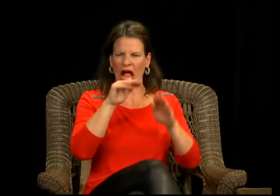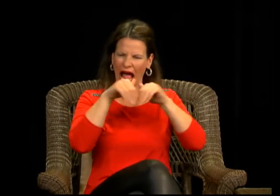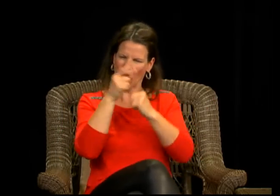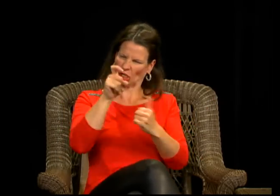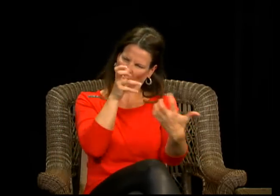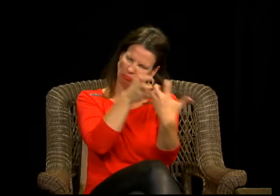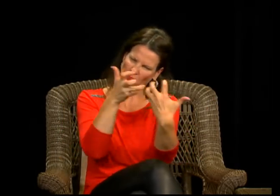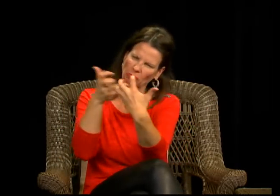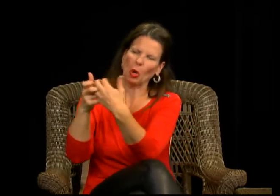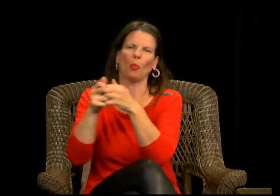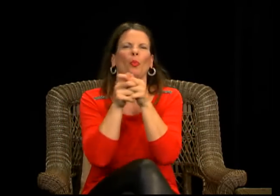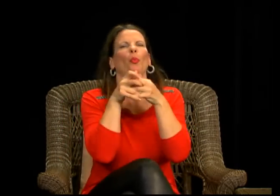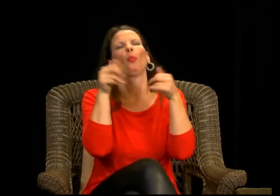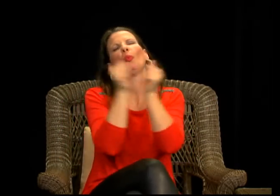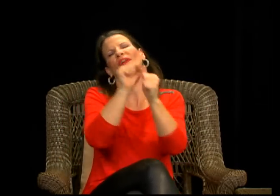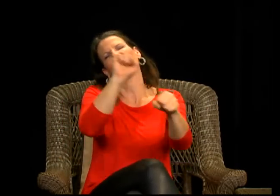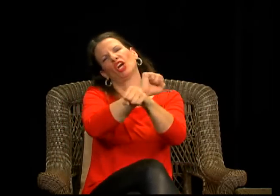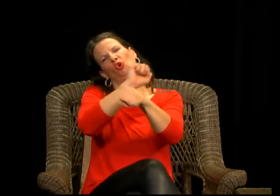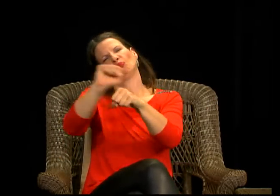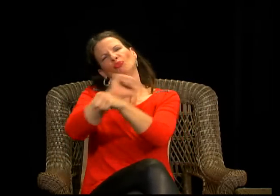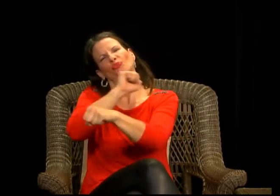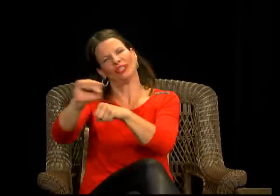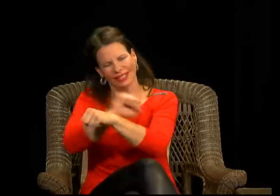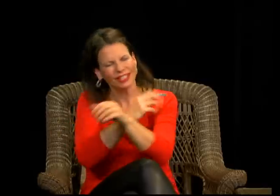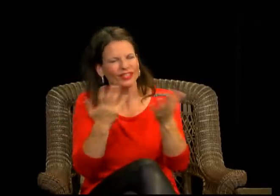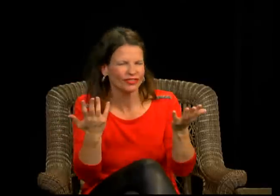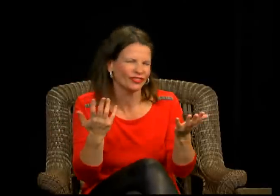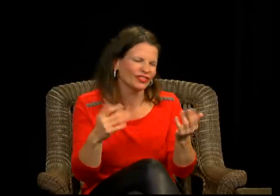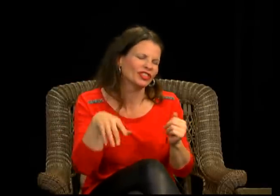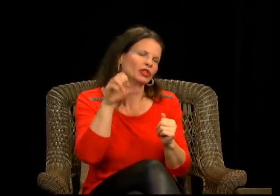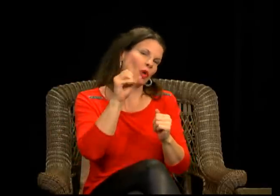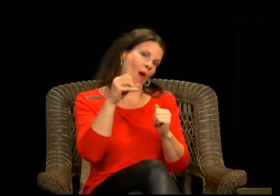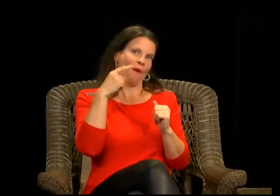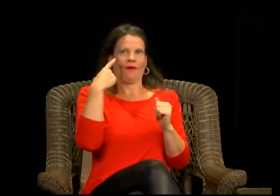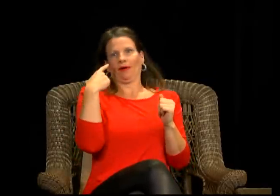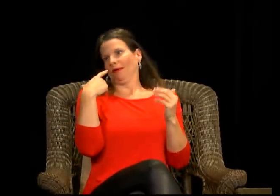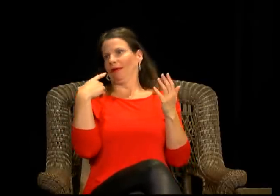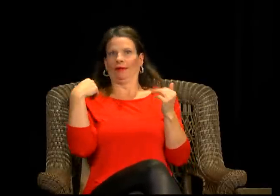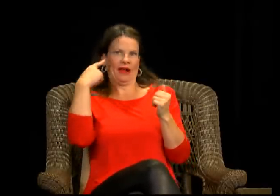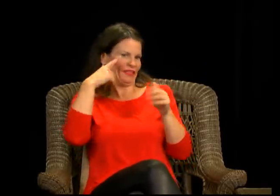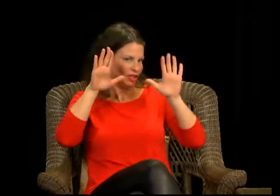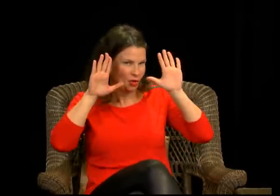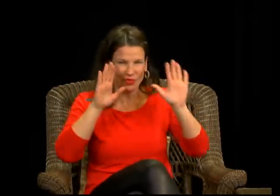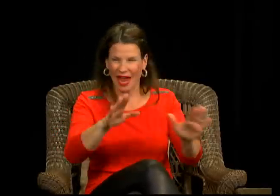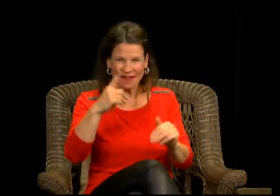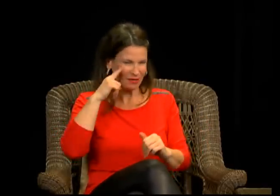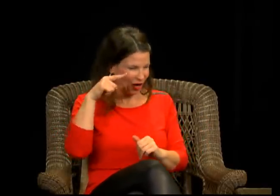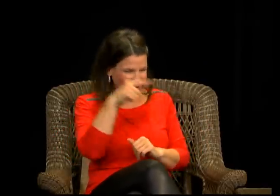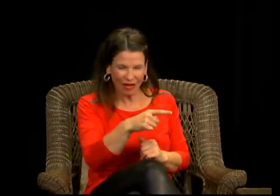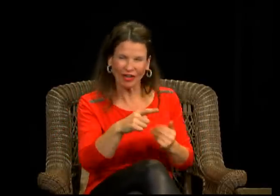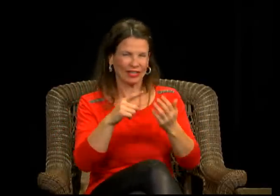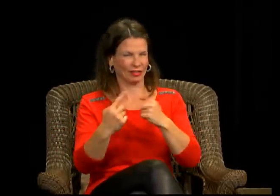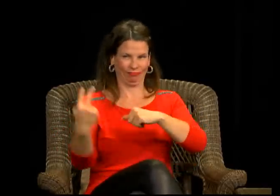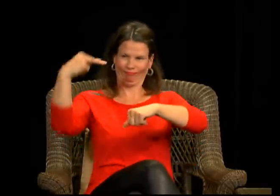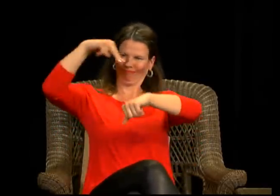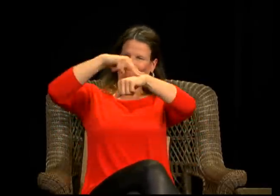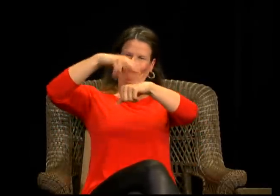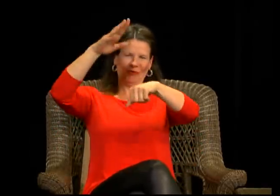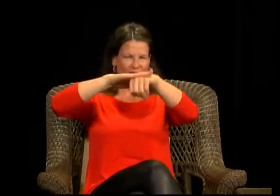wall no amount of oppression or discrimination can keep you out of accomplishing your dream